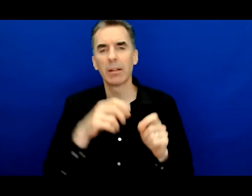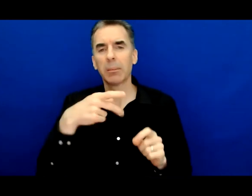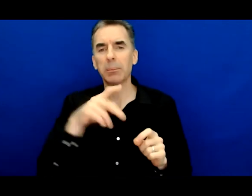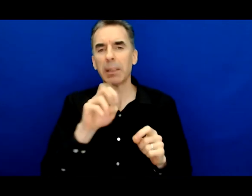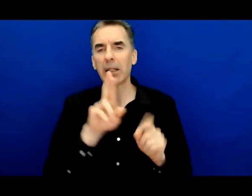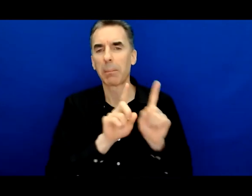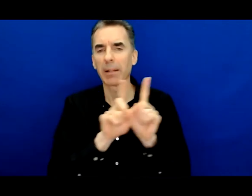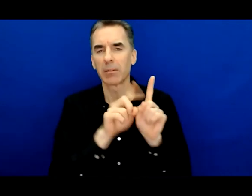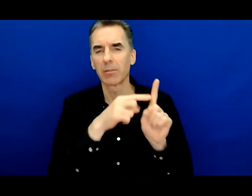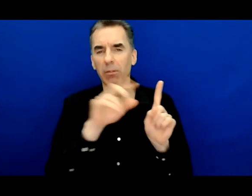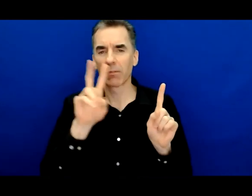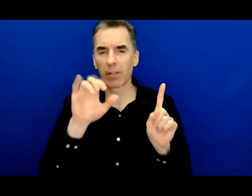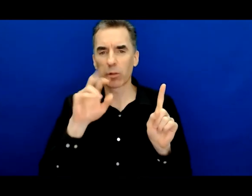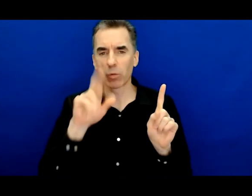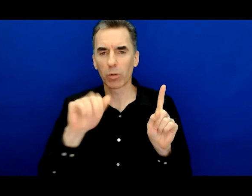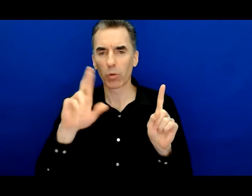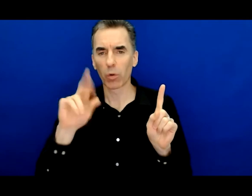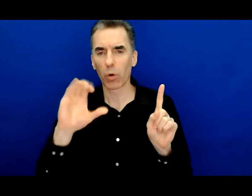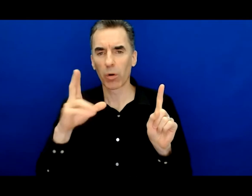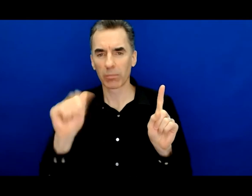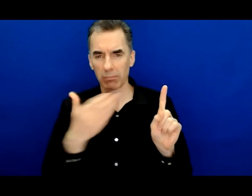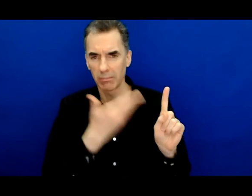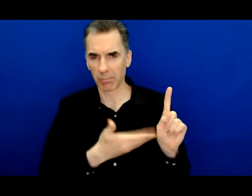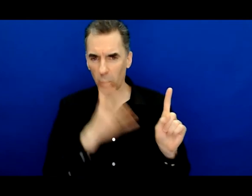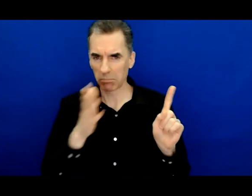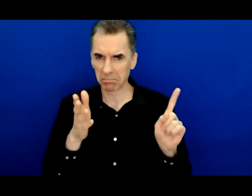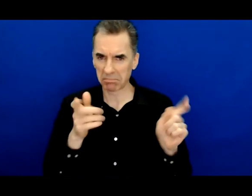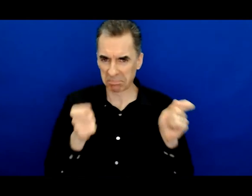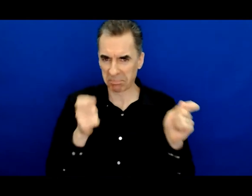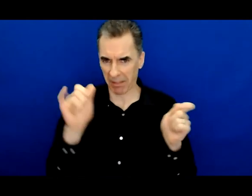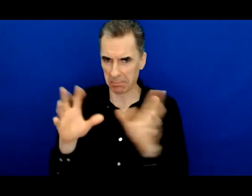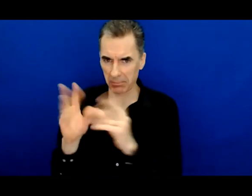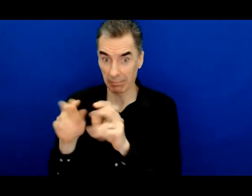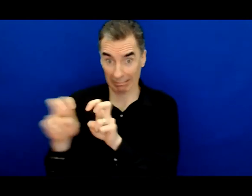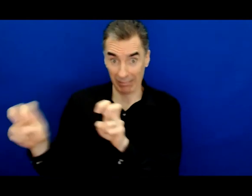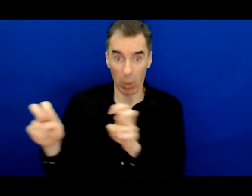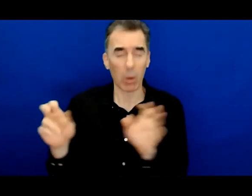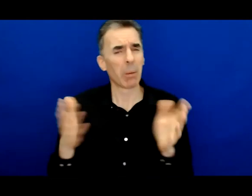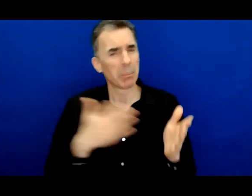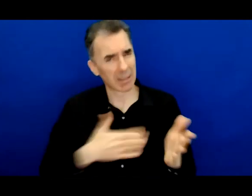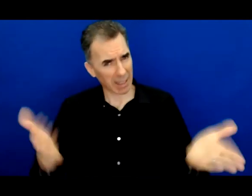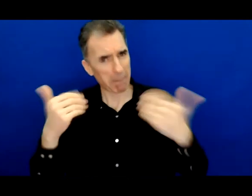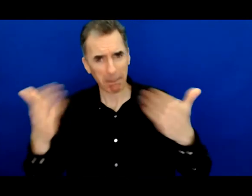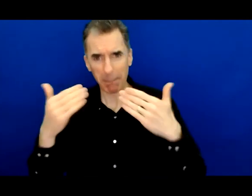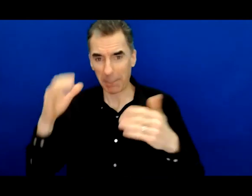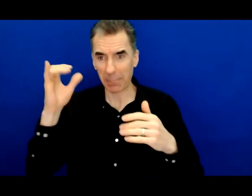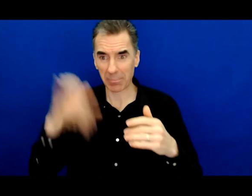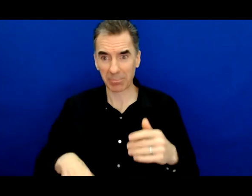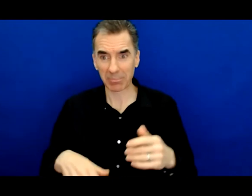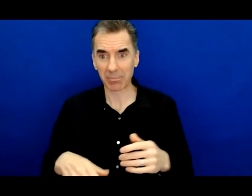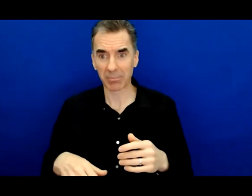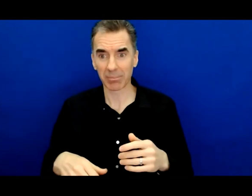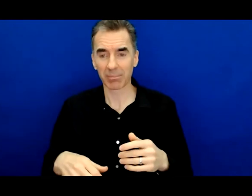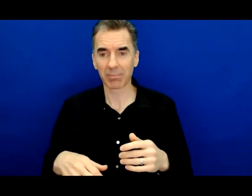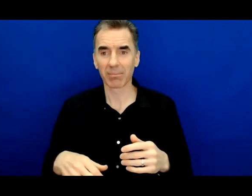Victoria Rocha please do come back in these virtual it's difficult to see where people go